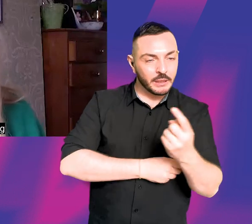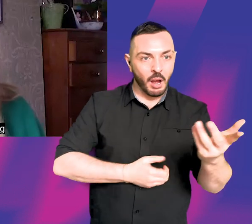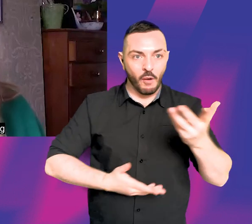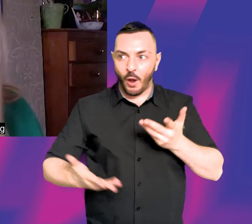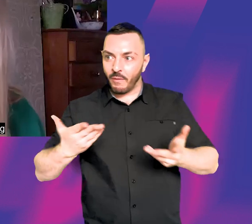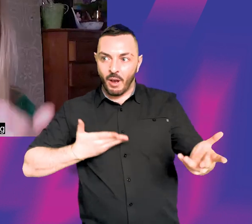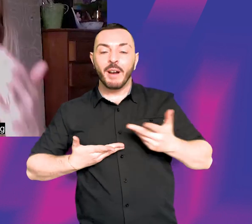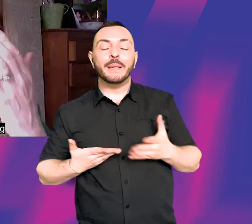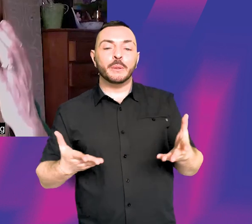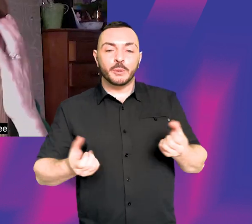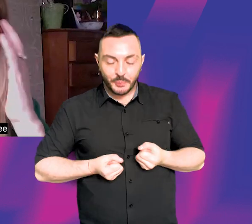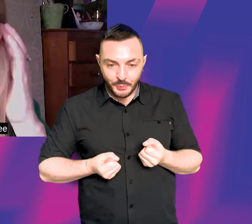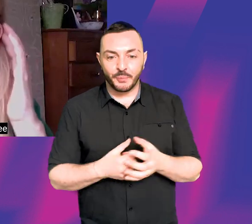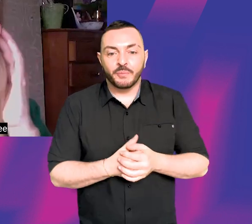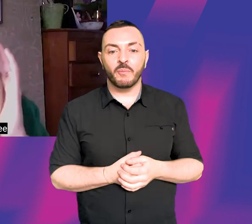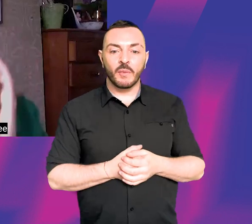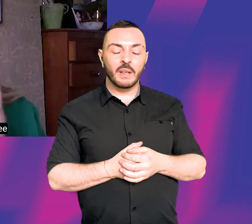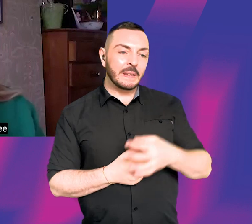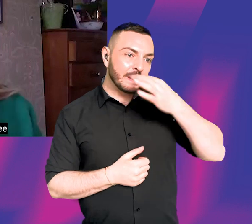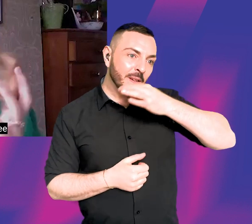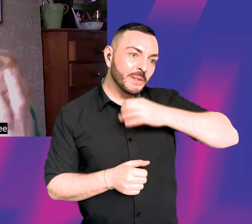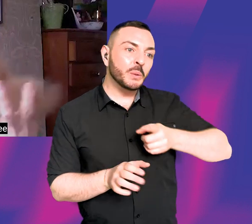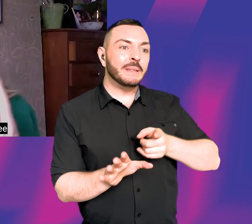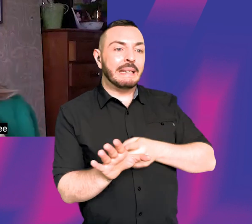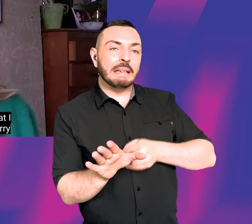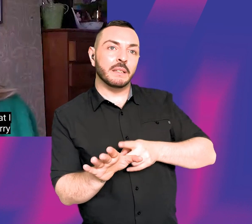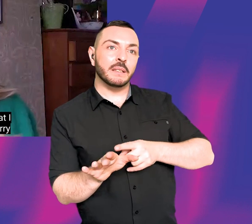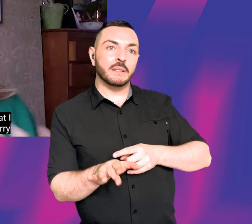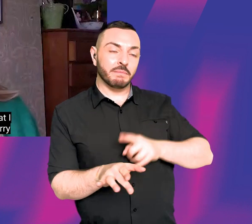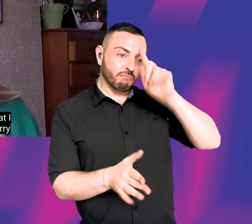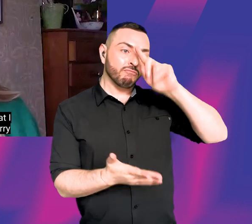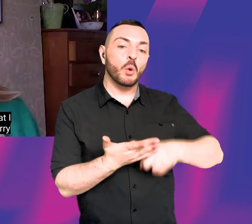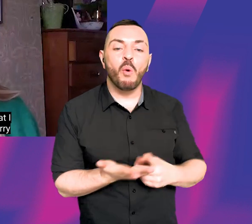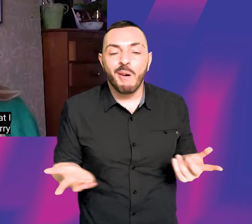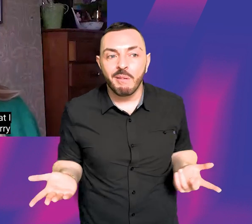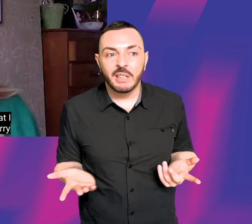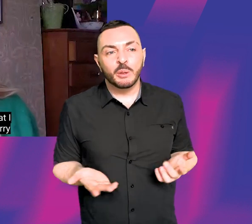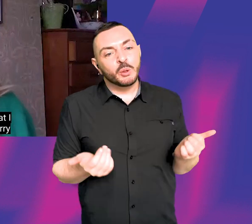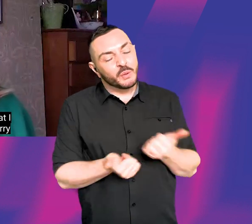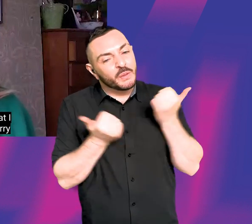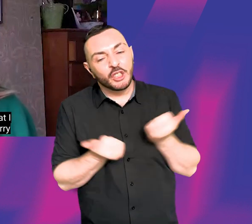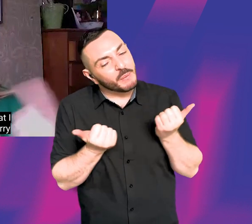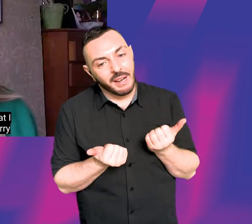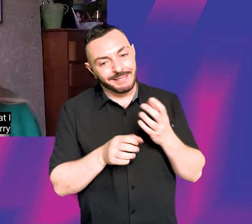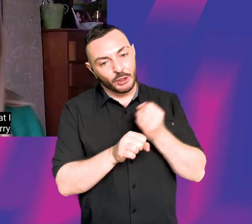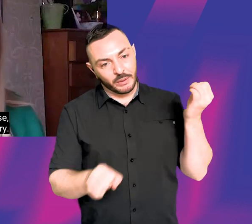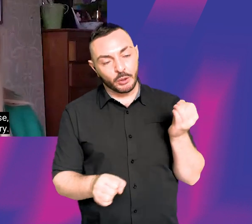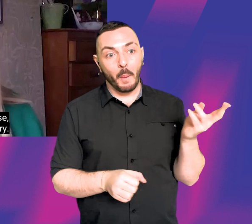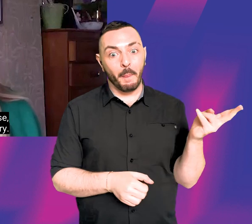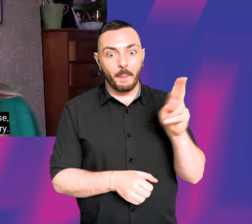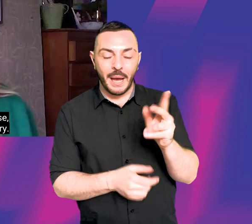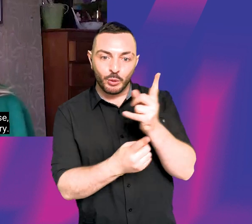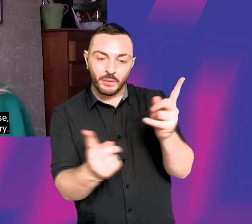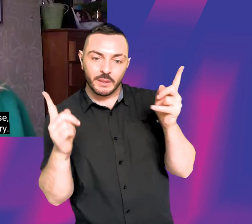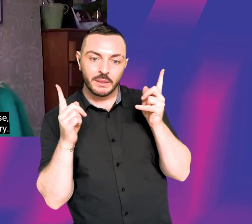But then after a sort of few years of working in the industry, I decided I wanted to finish my degree because I wasn't completely sure what I wanted to do, whether I wanted to carry on